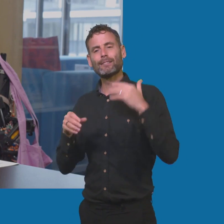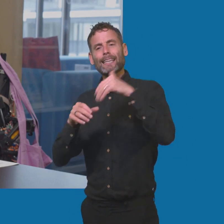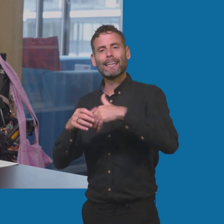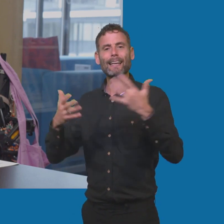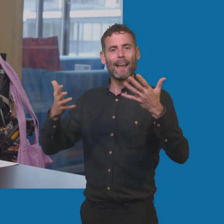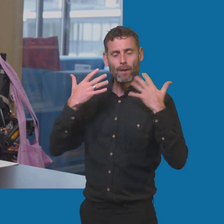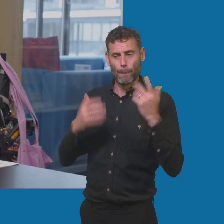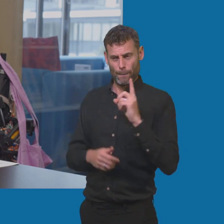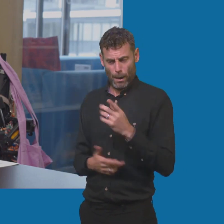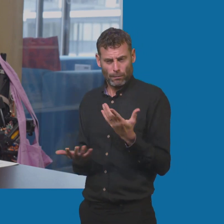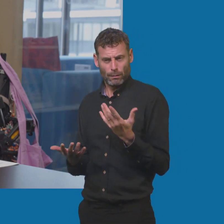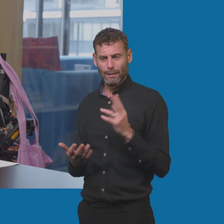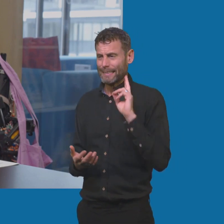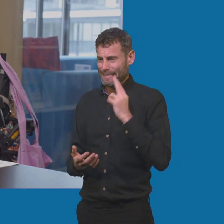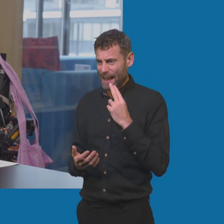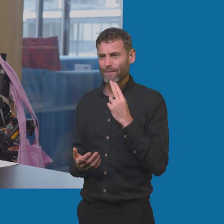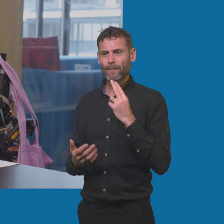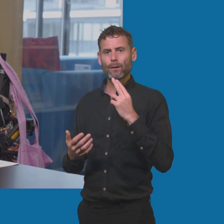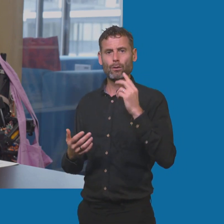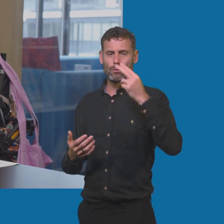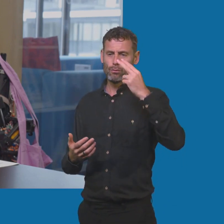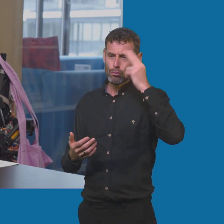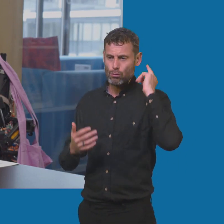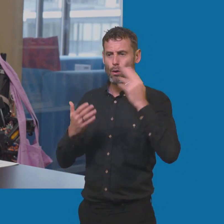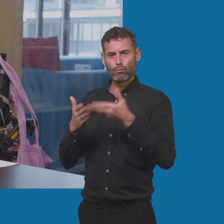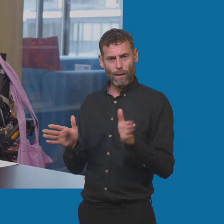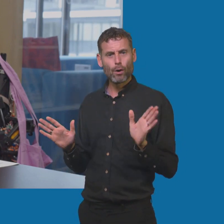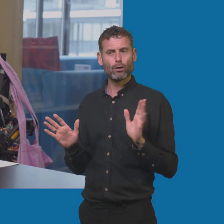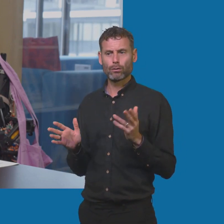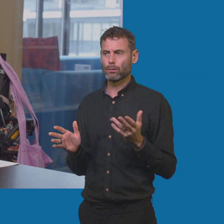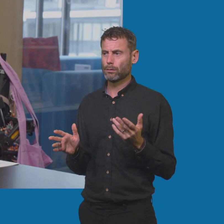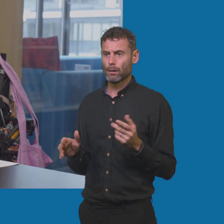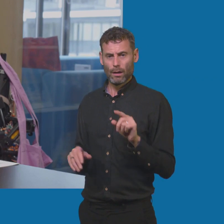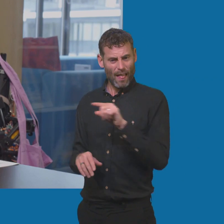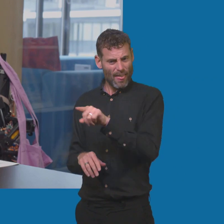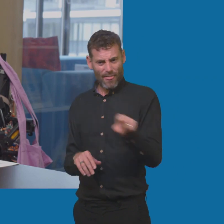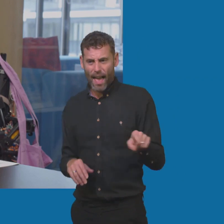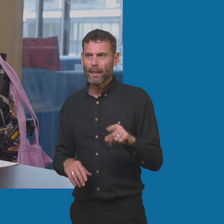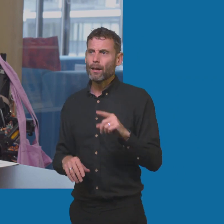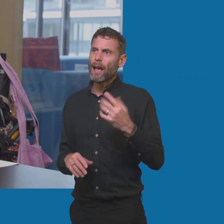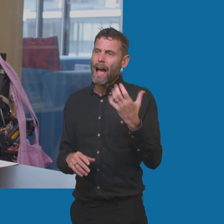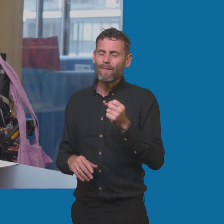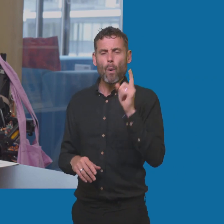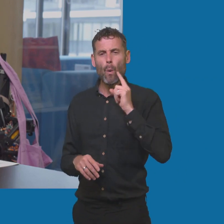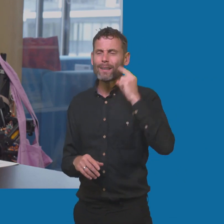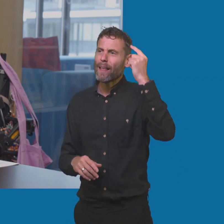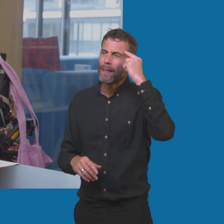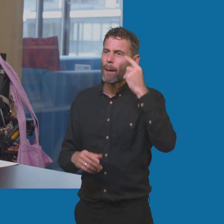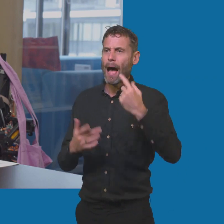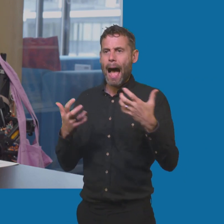do have to think outside of the box. And, like, when it comes to innovation, we're probably the best people to get on board for these conversations because we